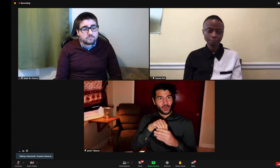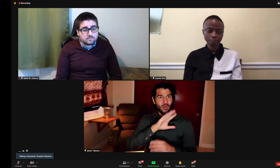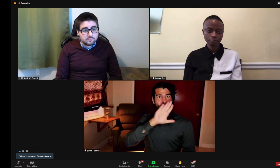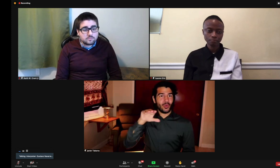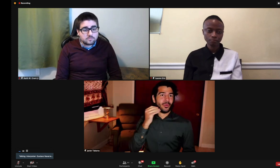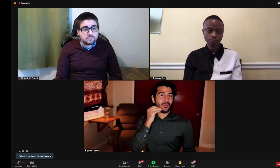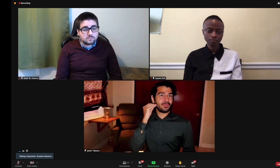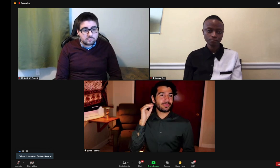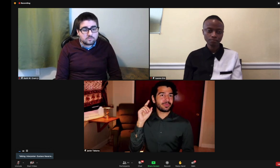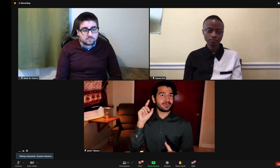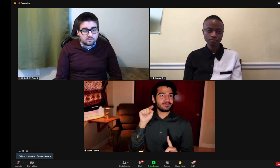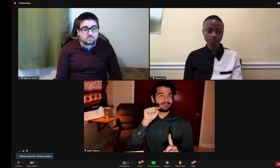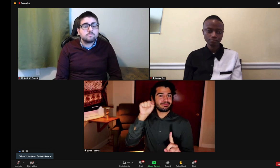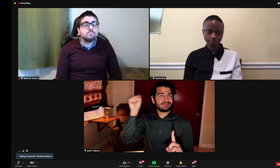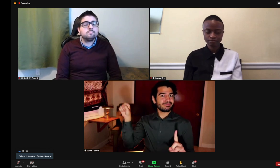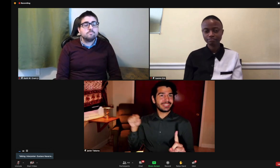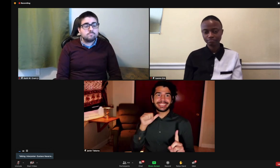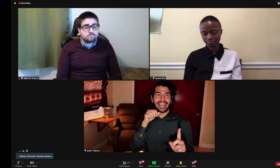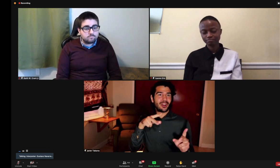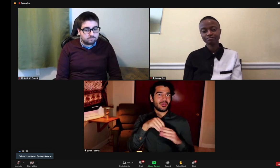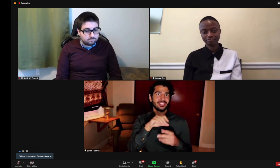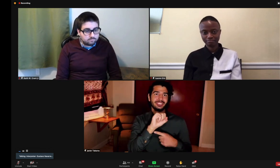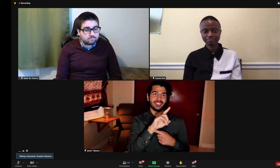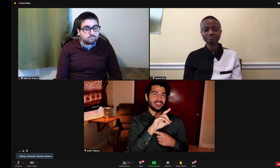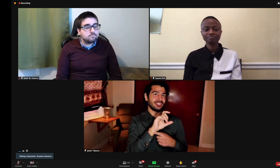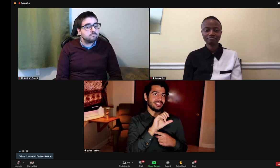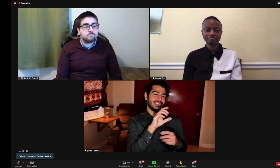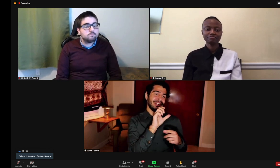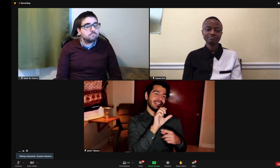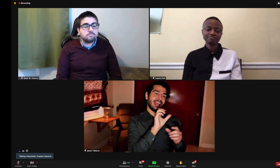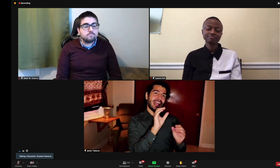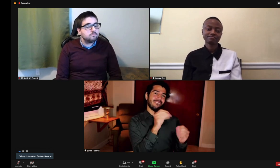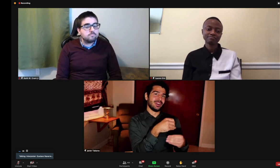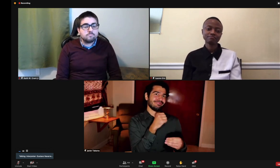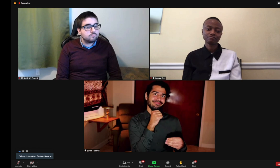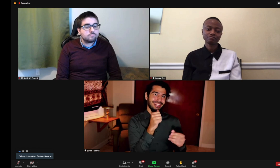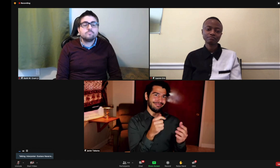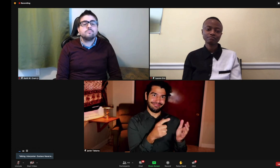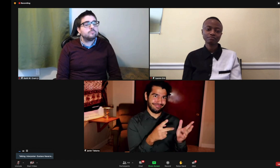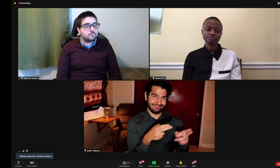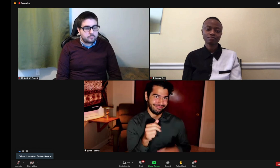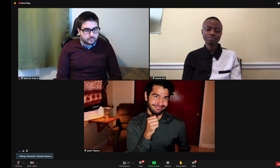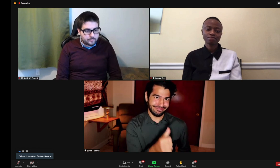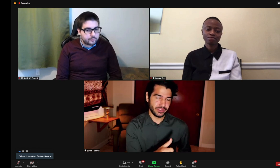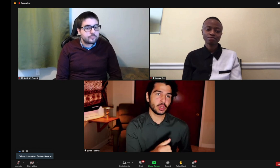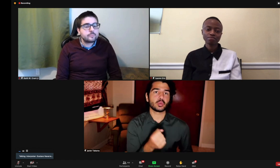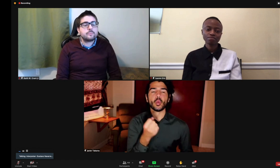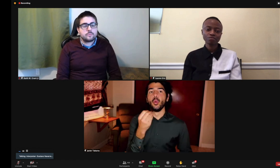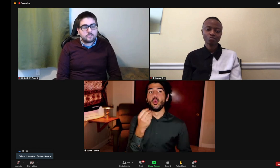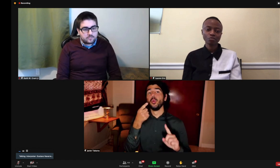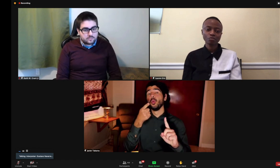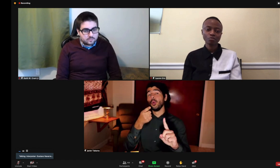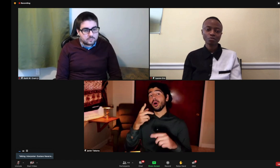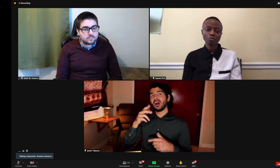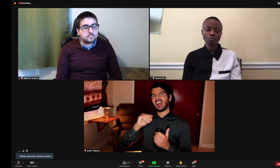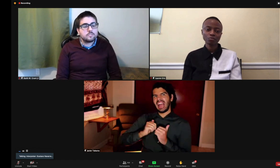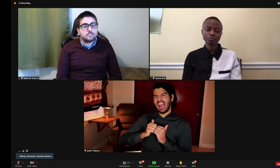our team where we are all together to be able to do this work. We are all working remotely. We are not in the office to be able to do all the editing.